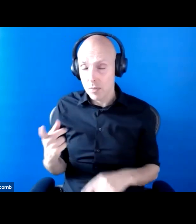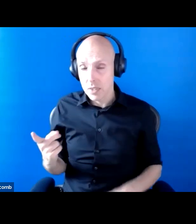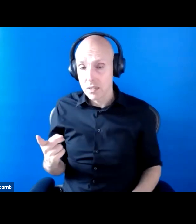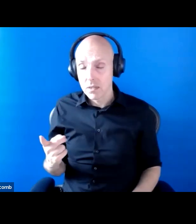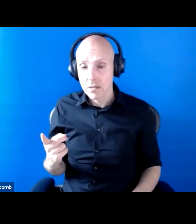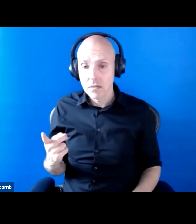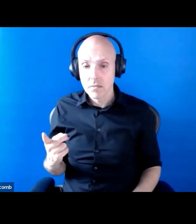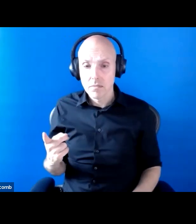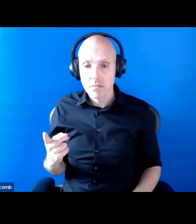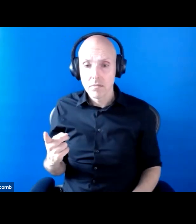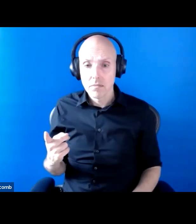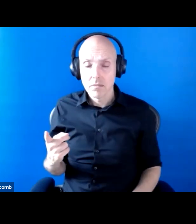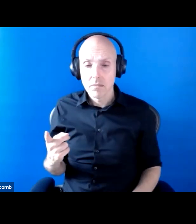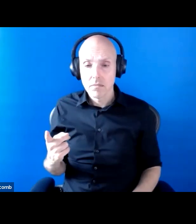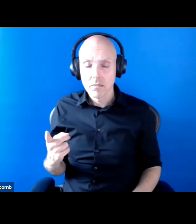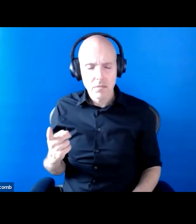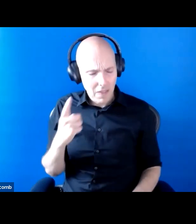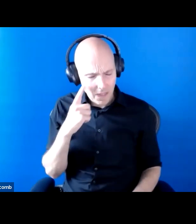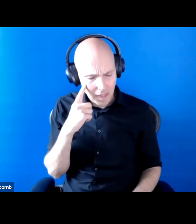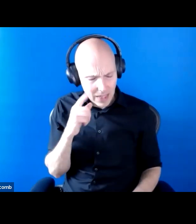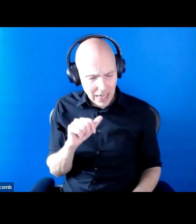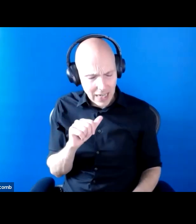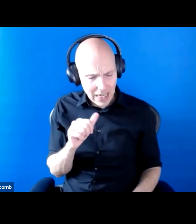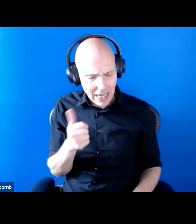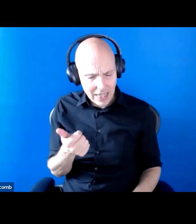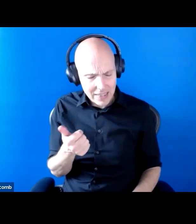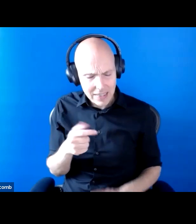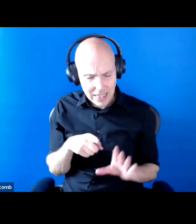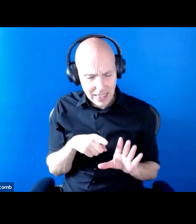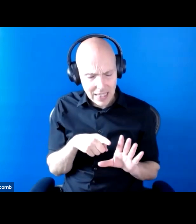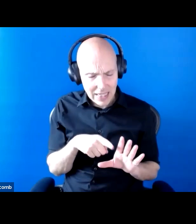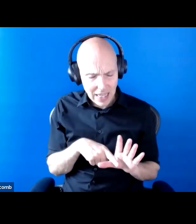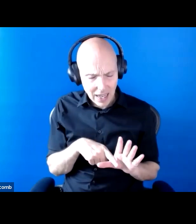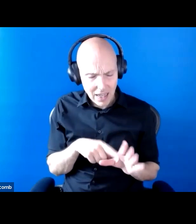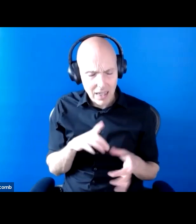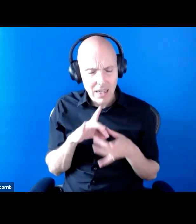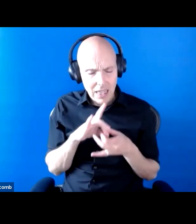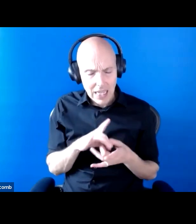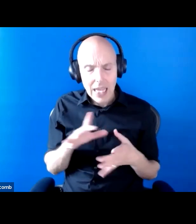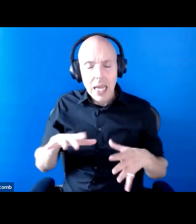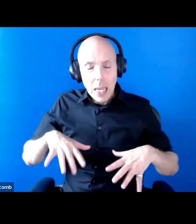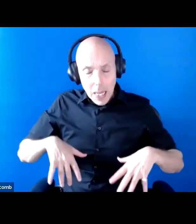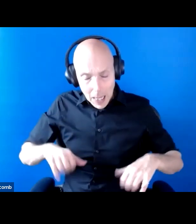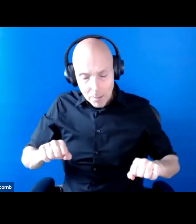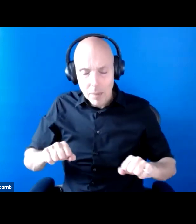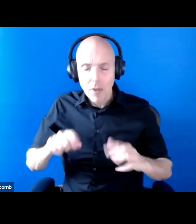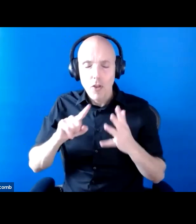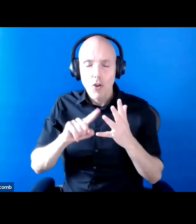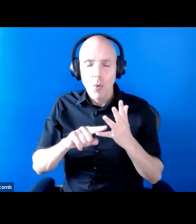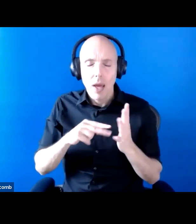So the next year or soon after about its implementation of the United Nations Convention on the Rights of People with Disabilities.